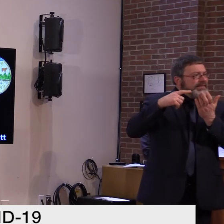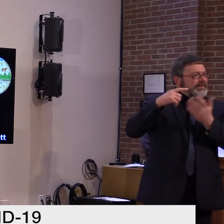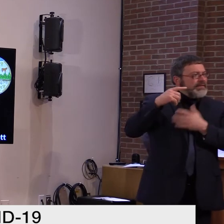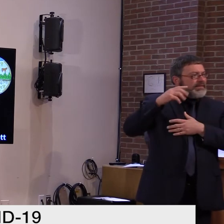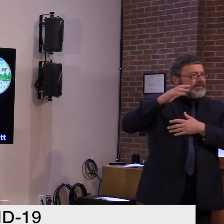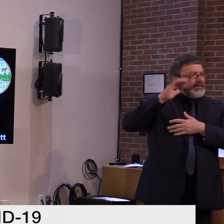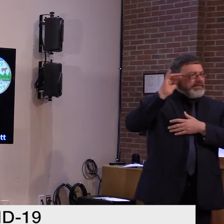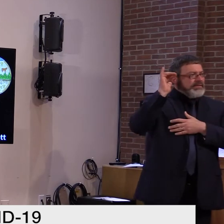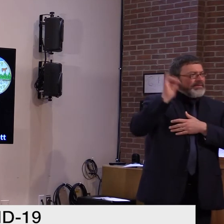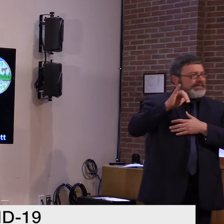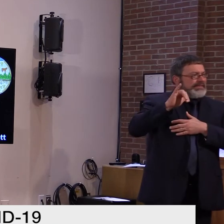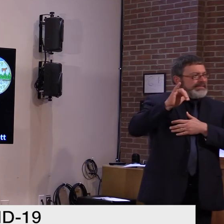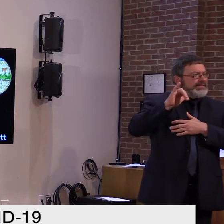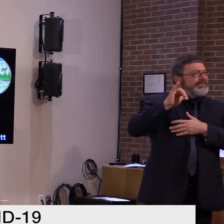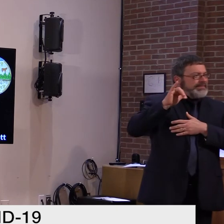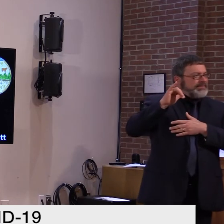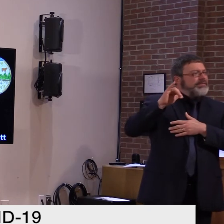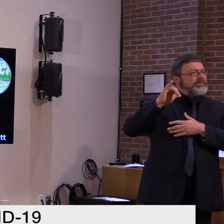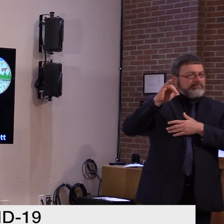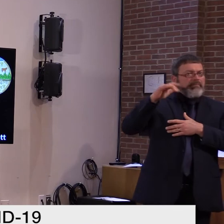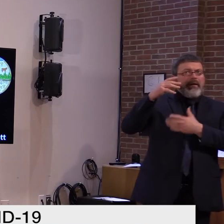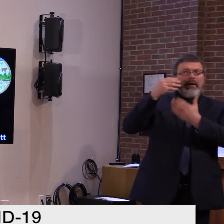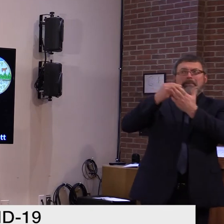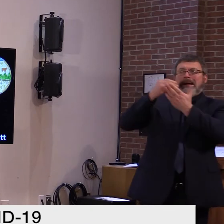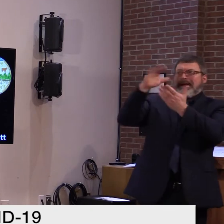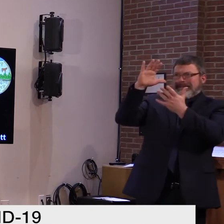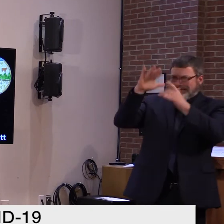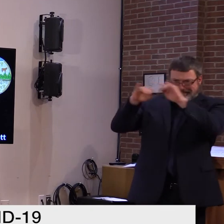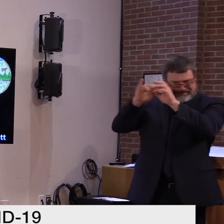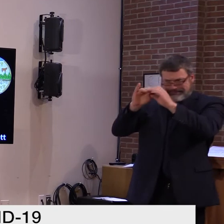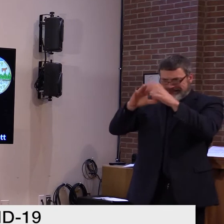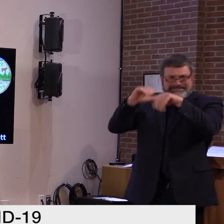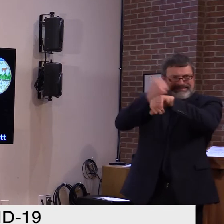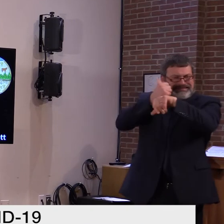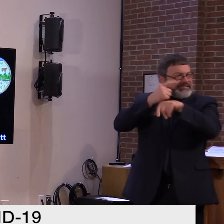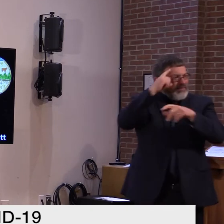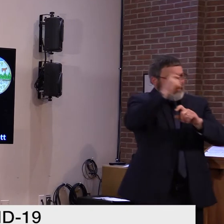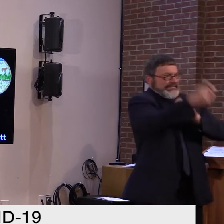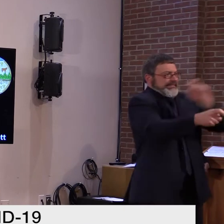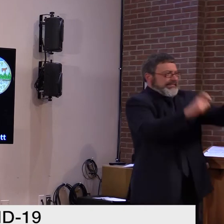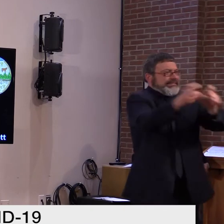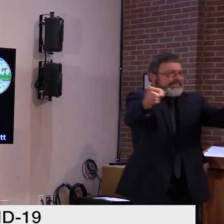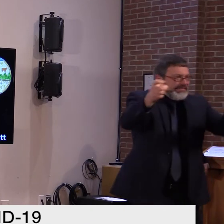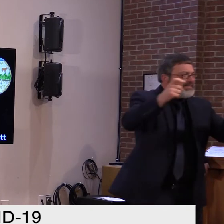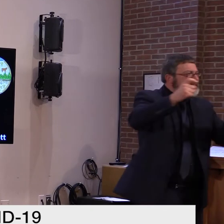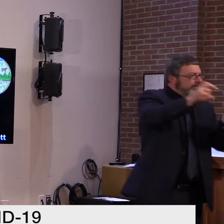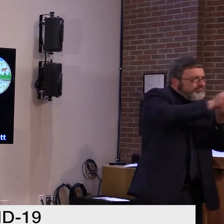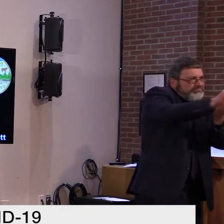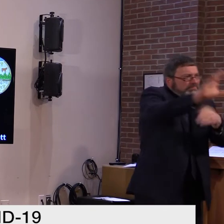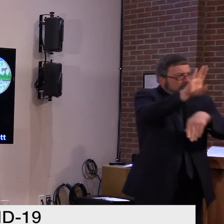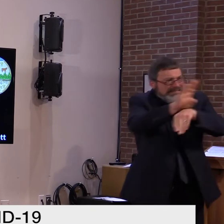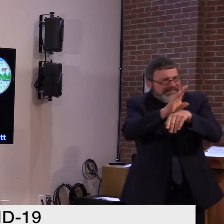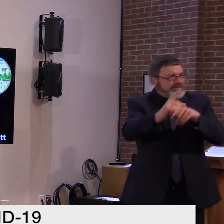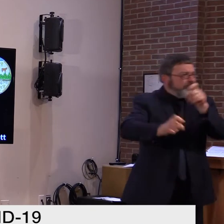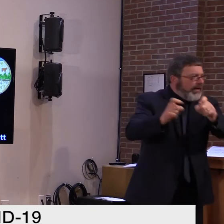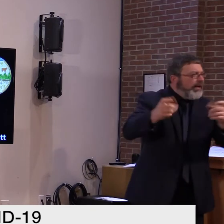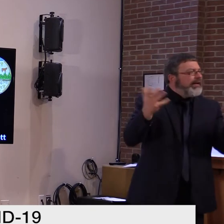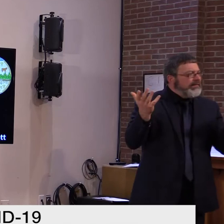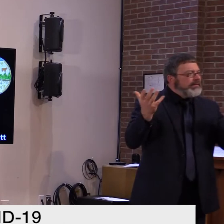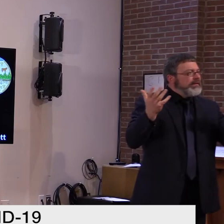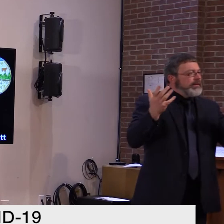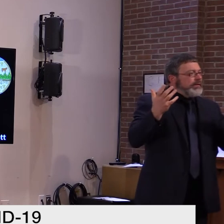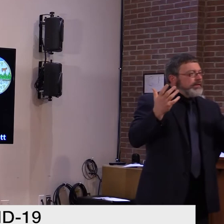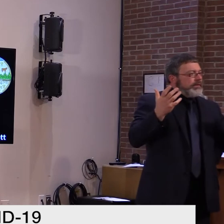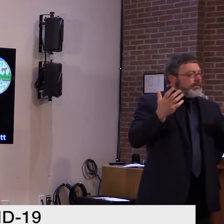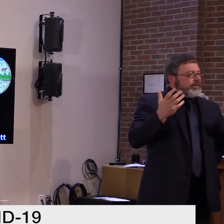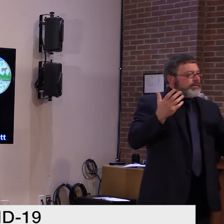I guess, do you think that that will be enough? I mean, if people, guess, especially with small gatherings, if